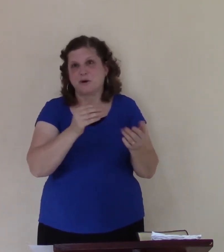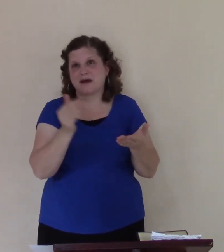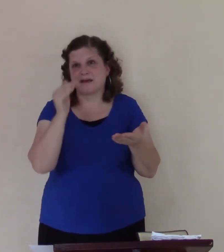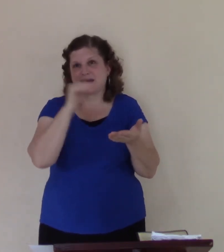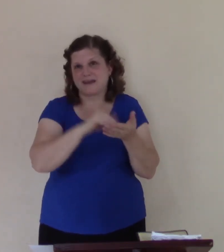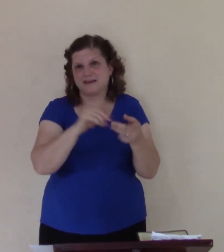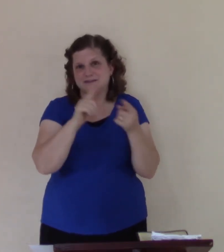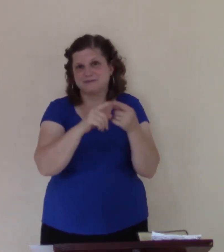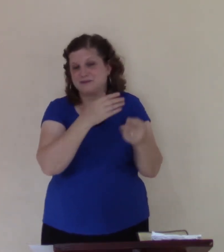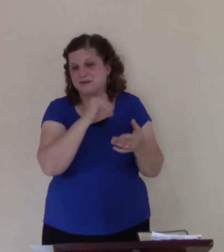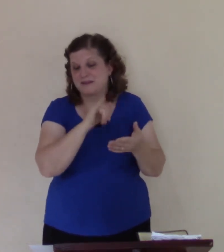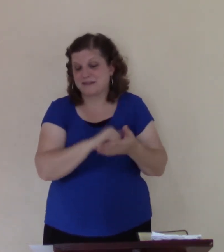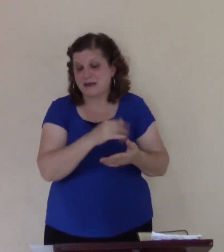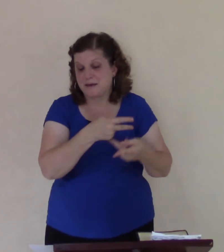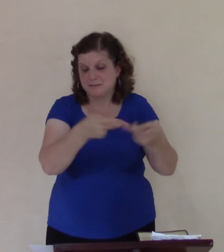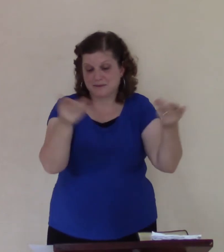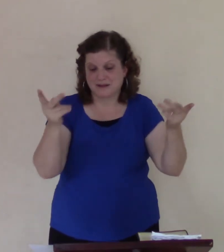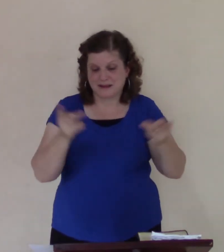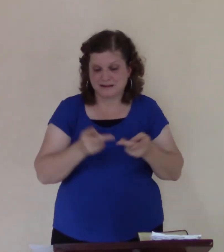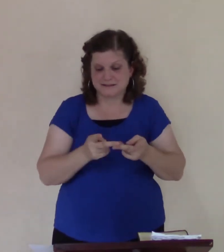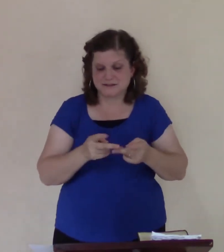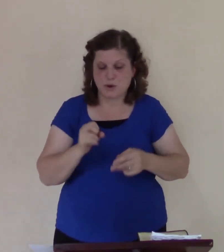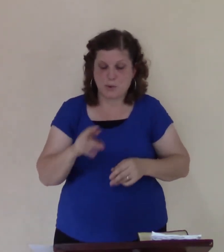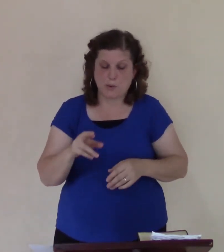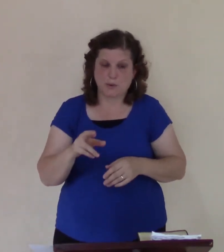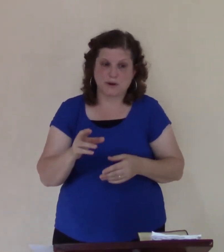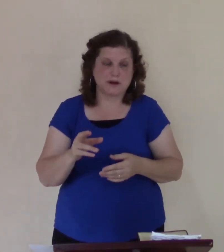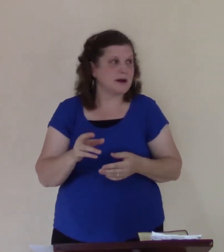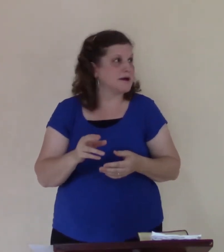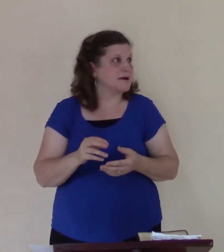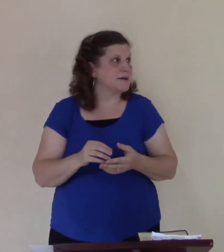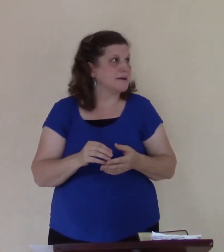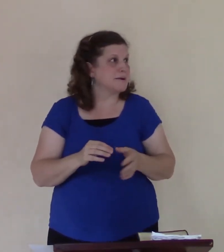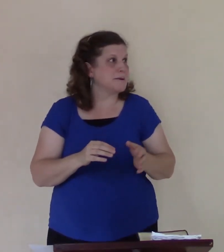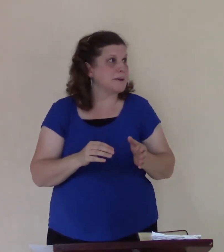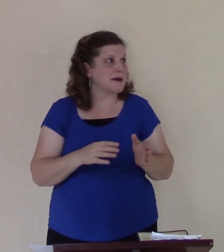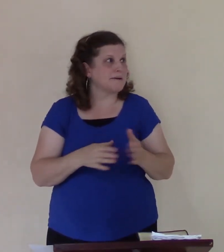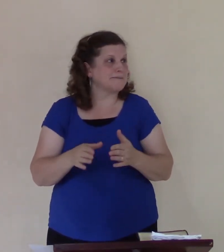some time in your life, and even now, you're like, you're of where Joe is, you're like,